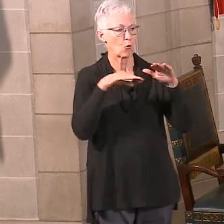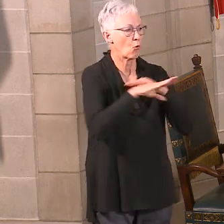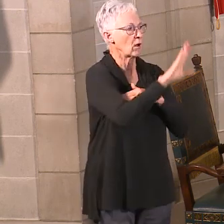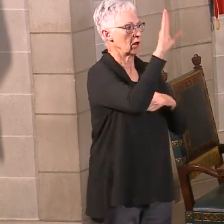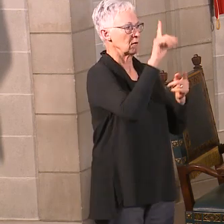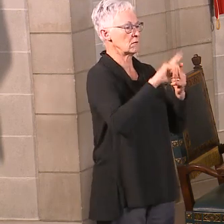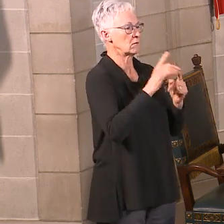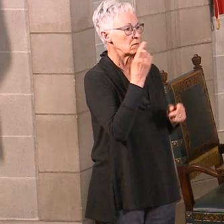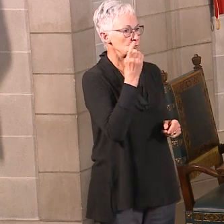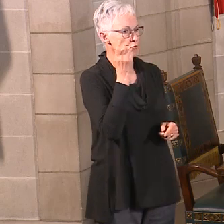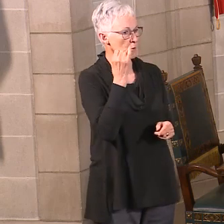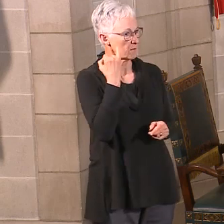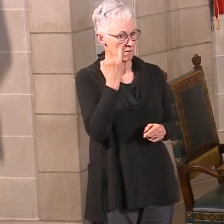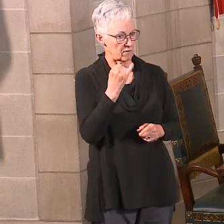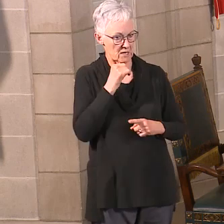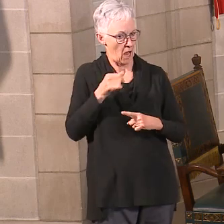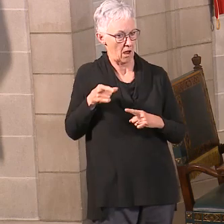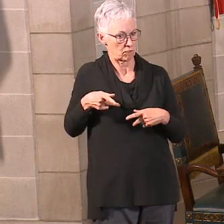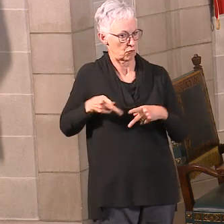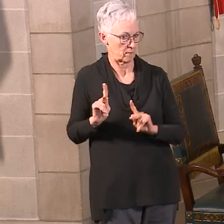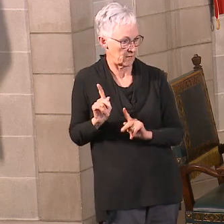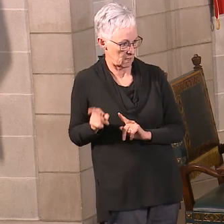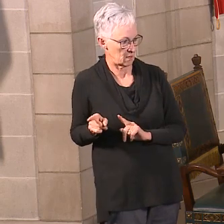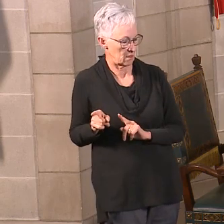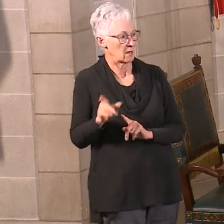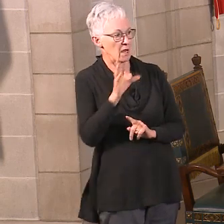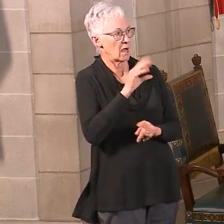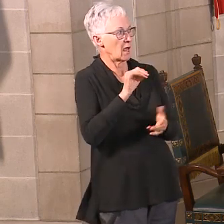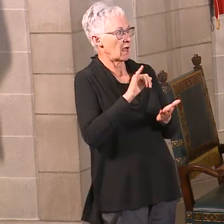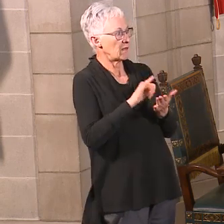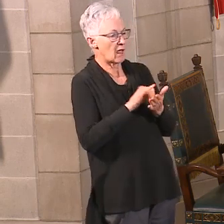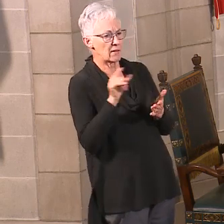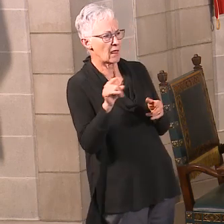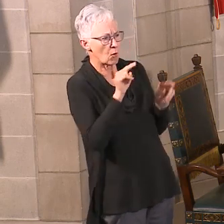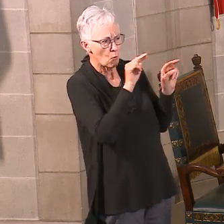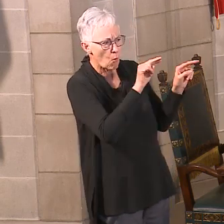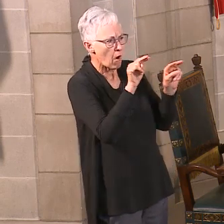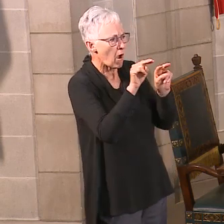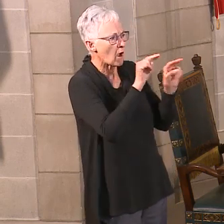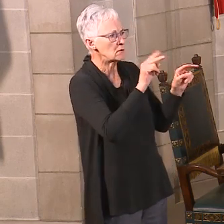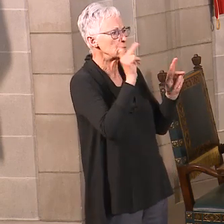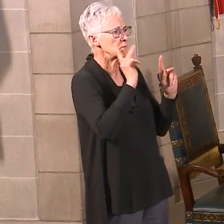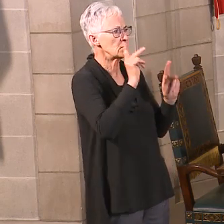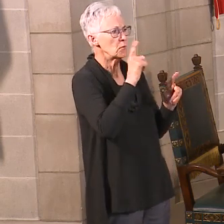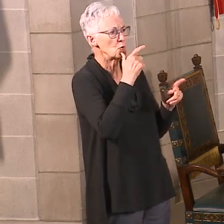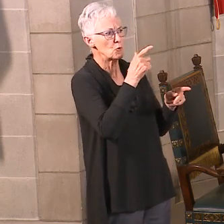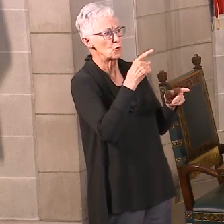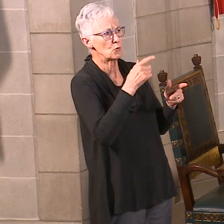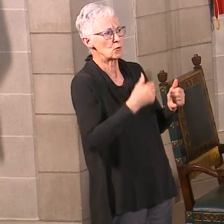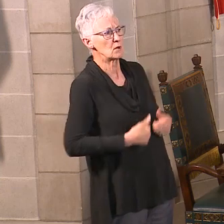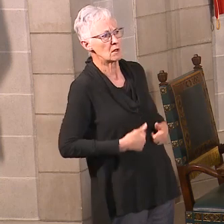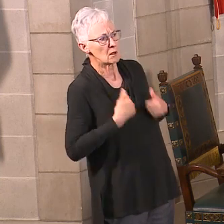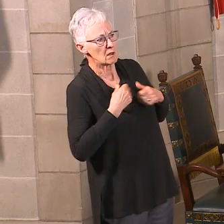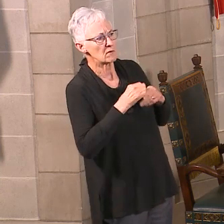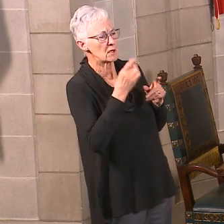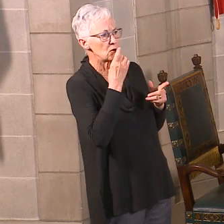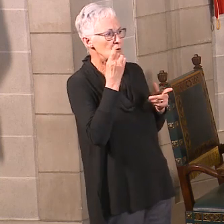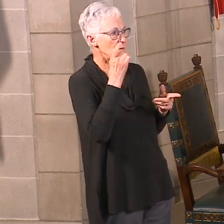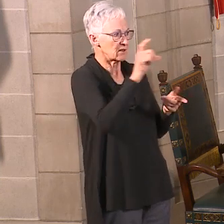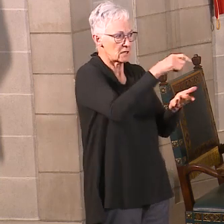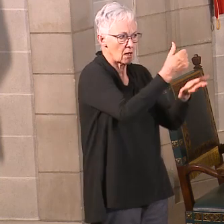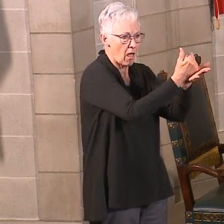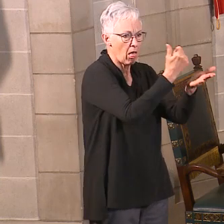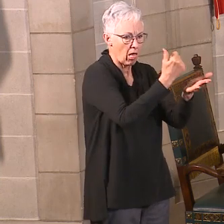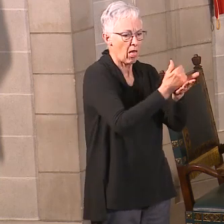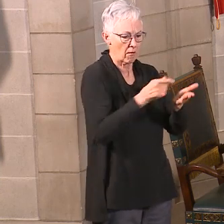again, those folks will generally need to be able to take care of their daily activities on their own. But if they need other help or some direction or something like that, the National Guard would be able to provide